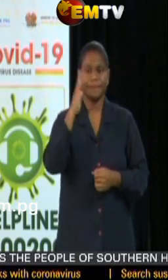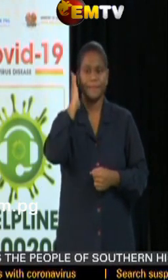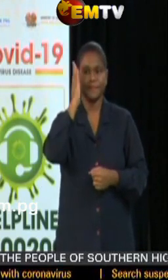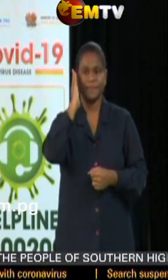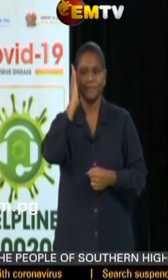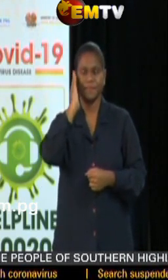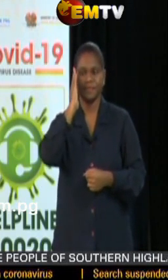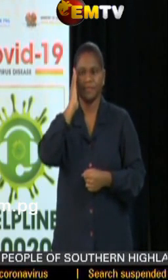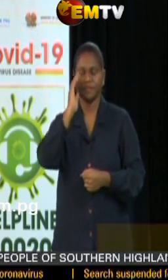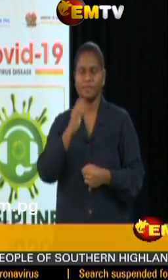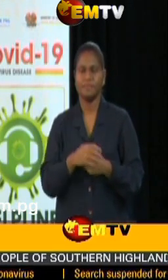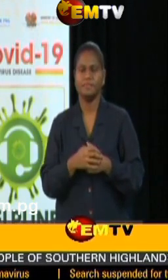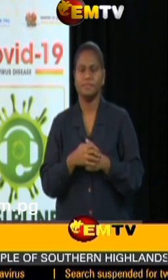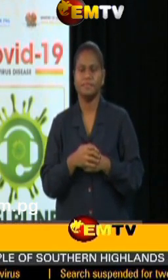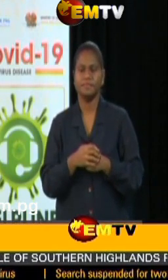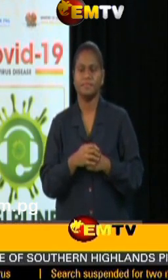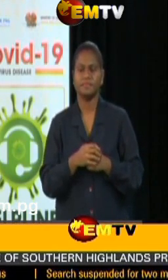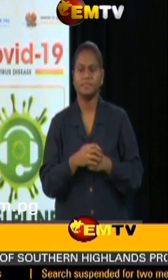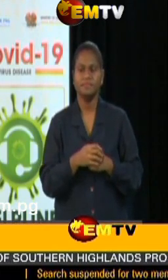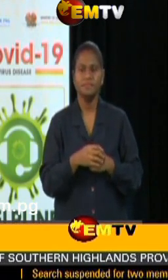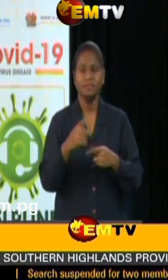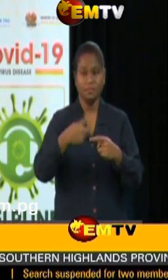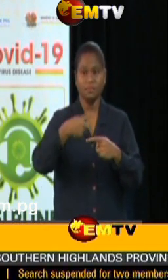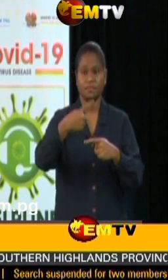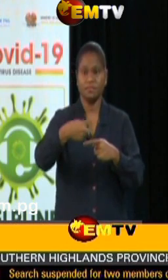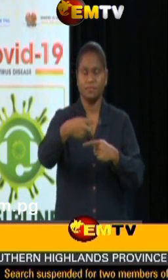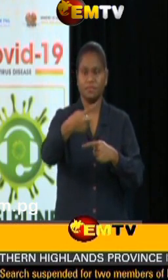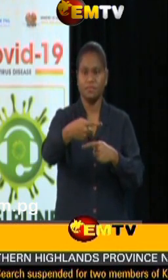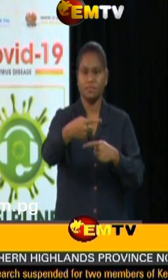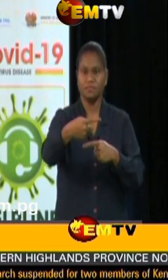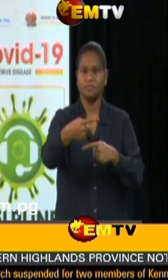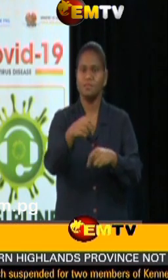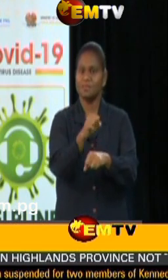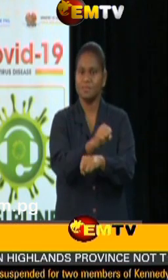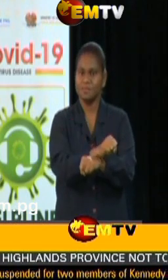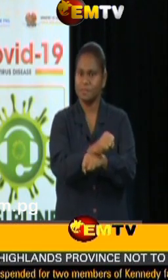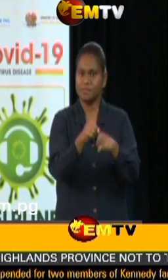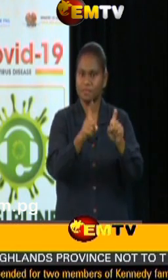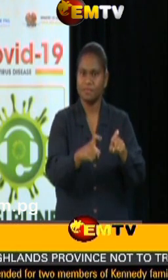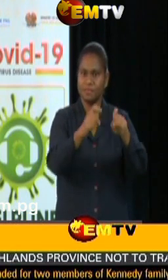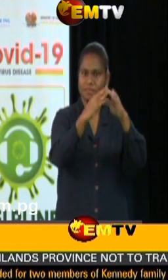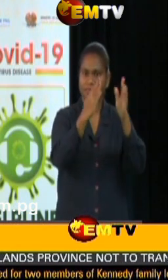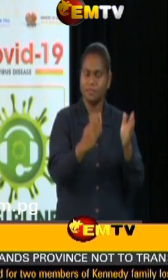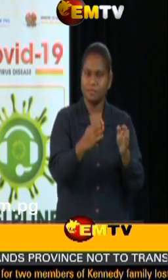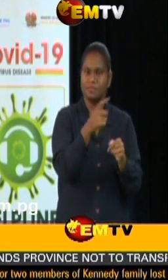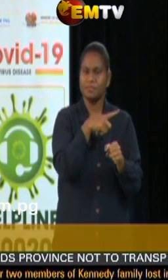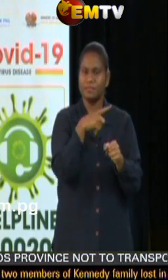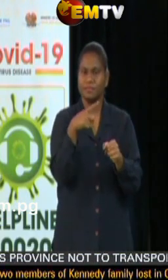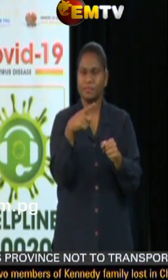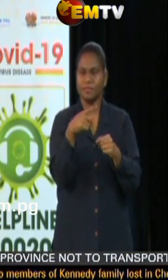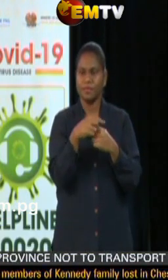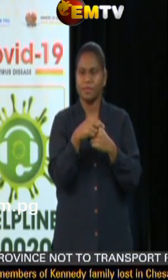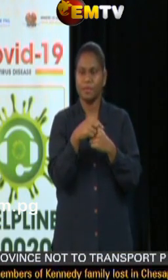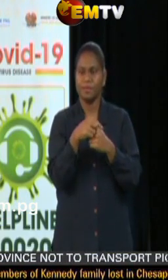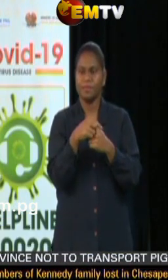Schools, we will have an extension of the stay at home for up to the